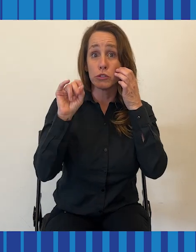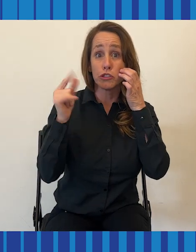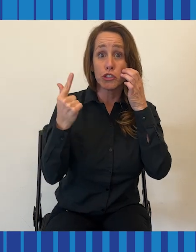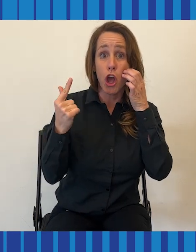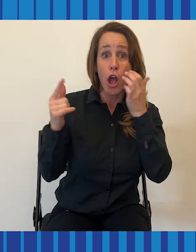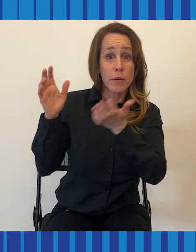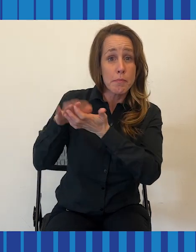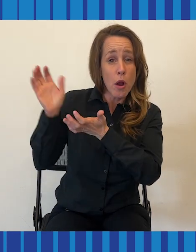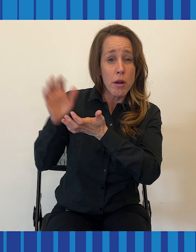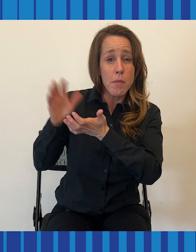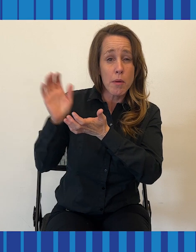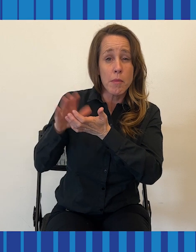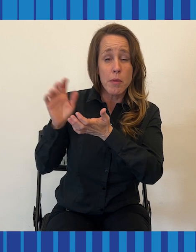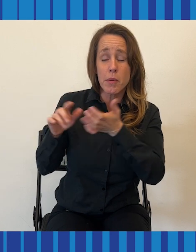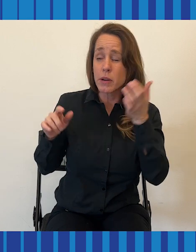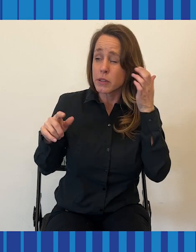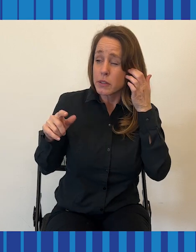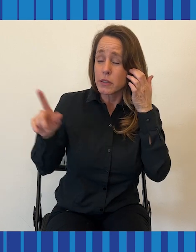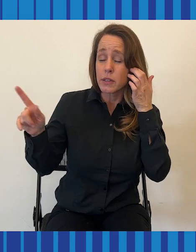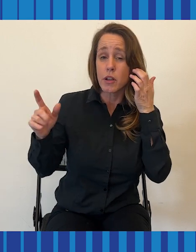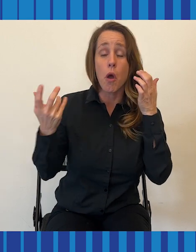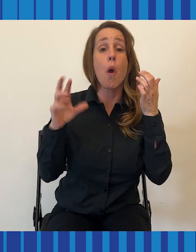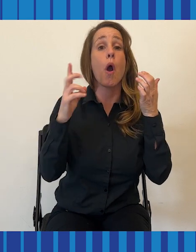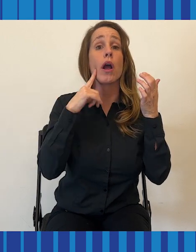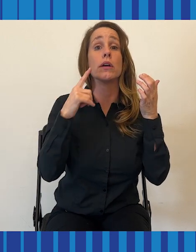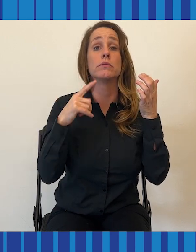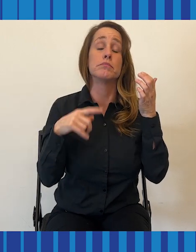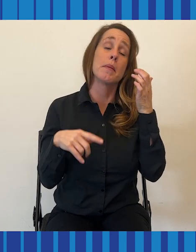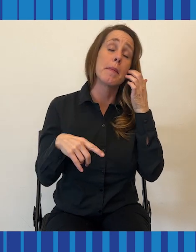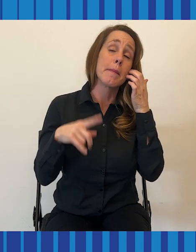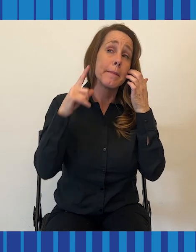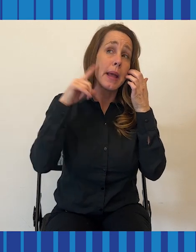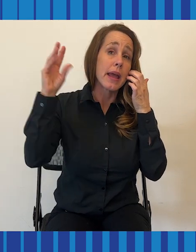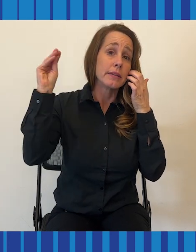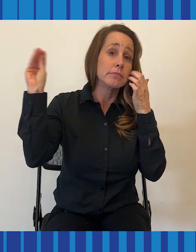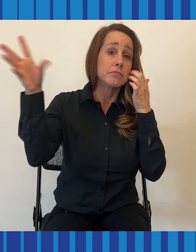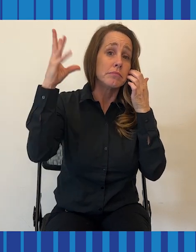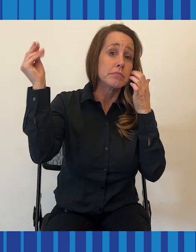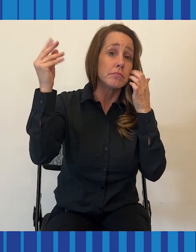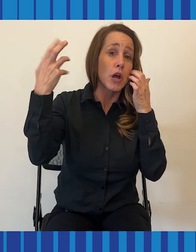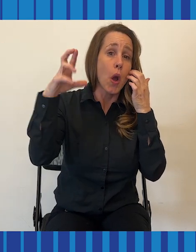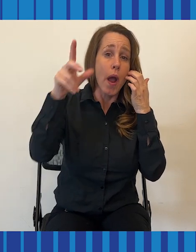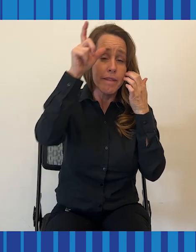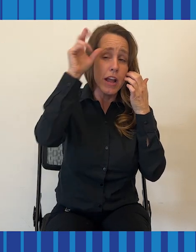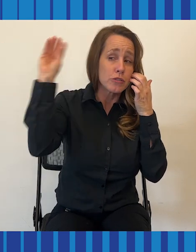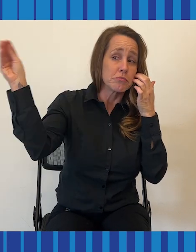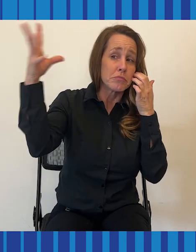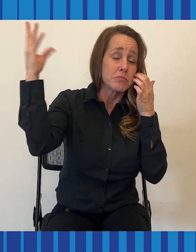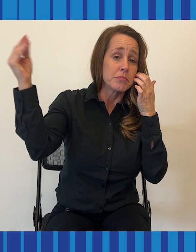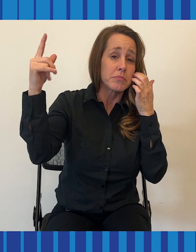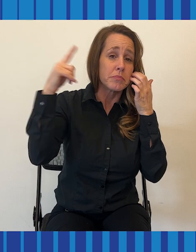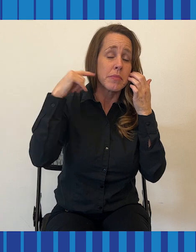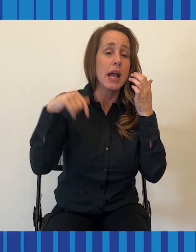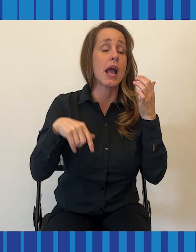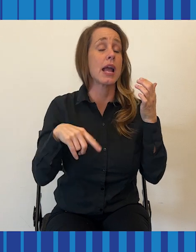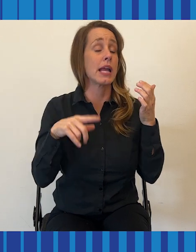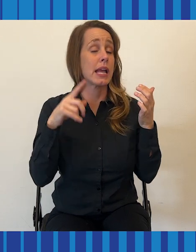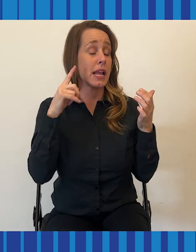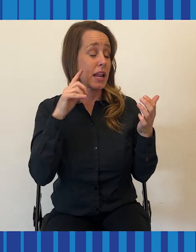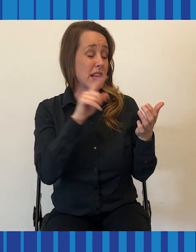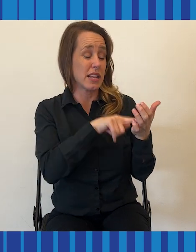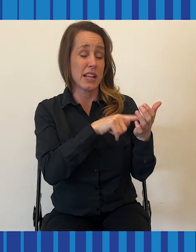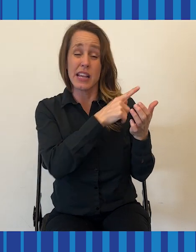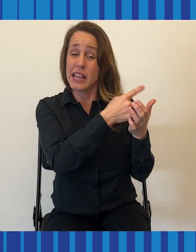barking in the background of a phone call or even an ambulance or firetruck siren, I can